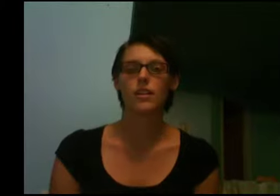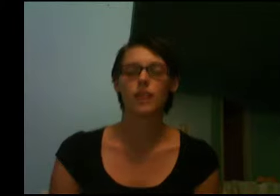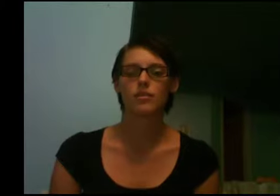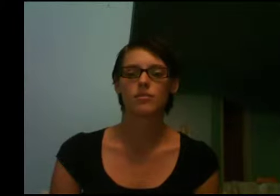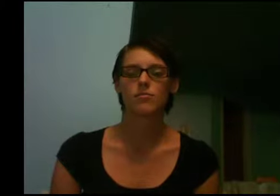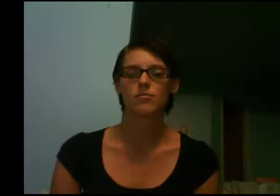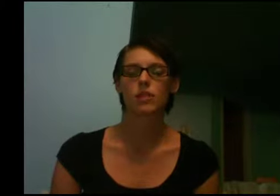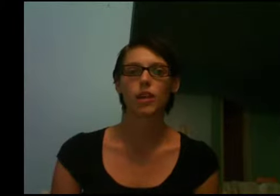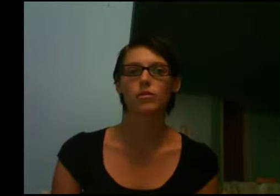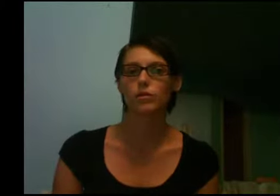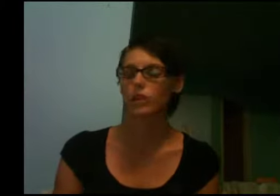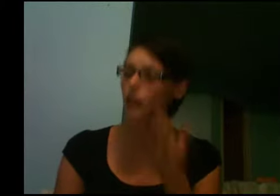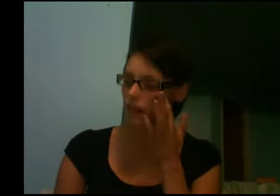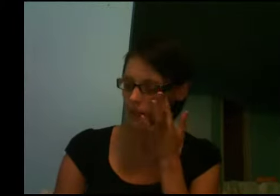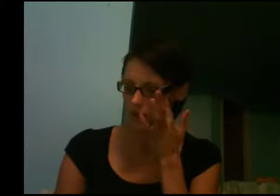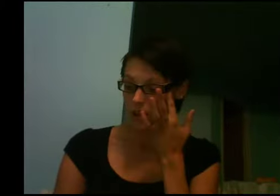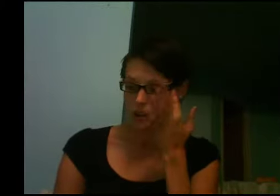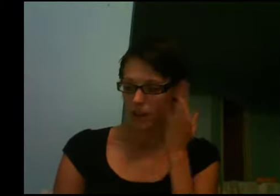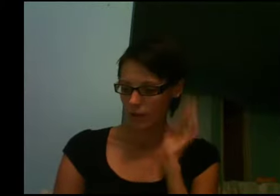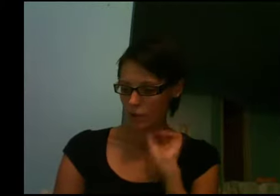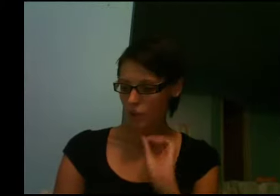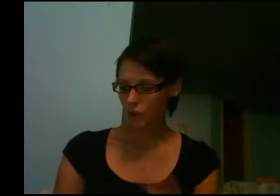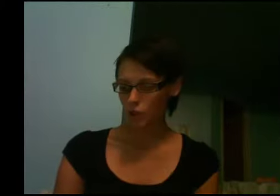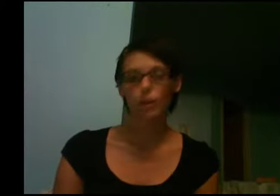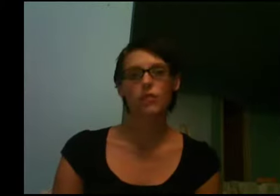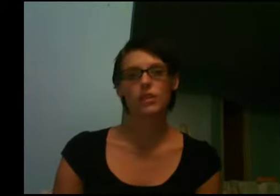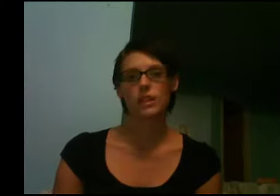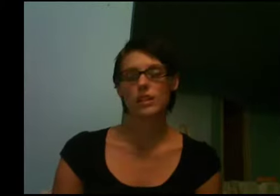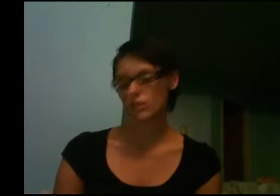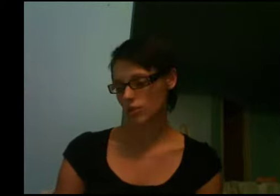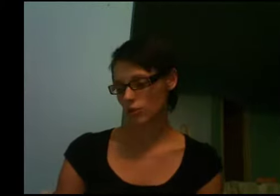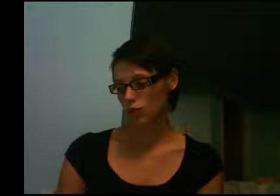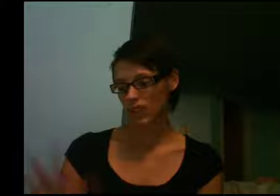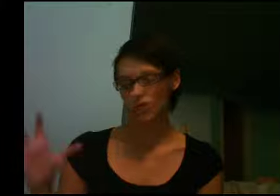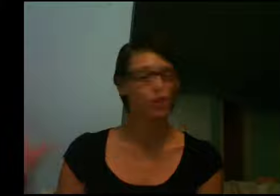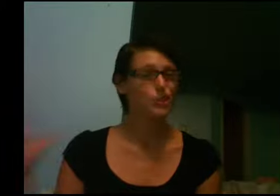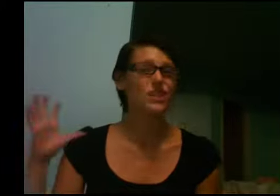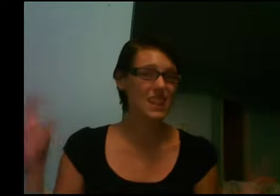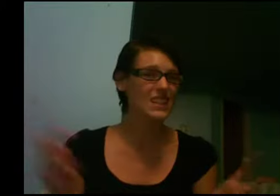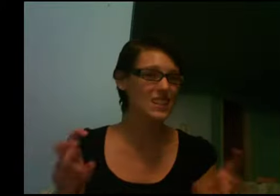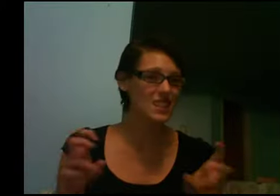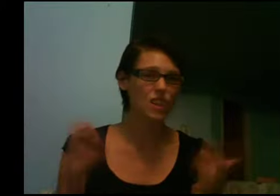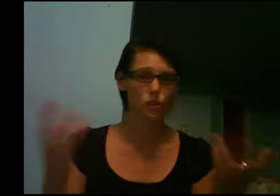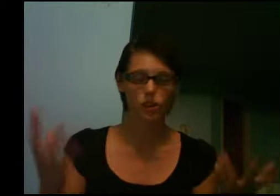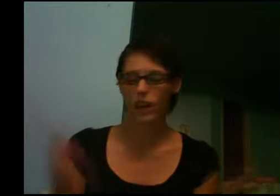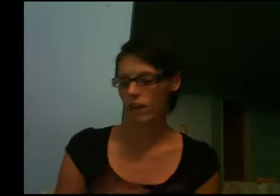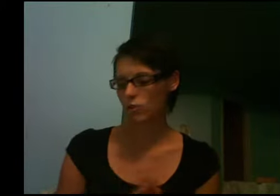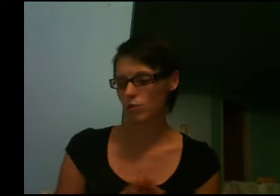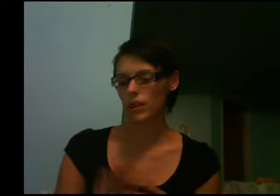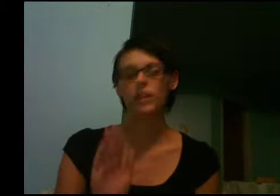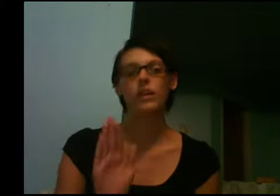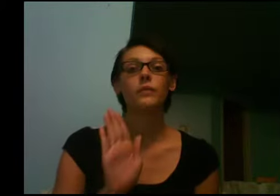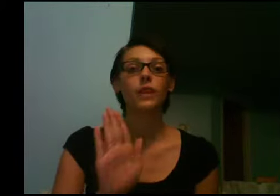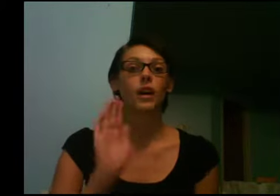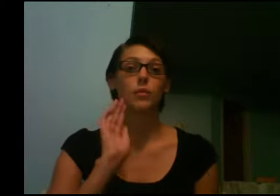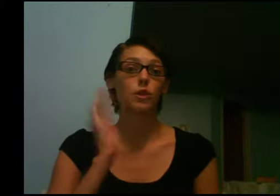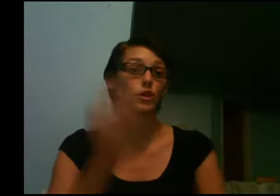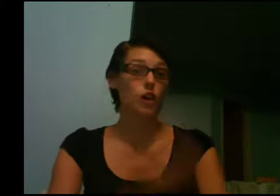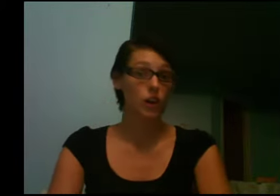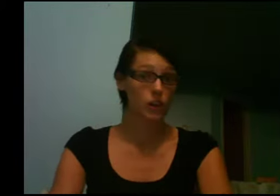love for her. So the first part of the sentence, really the first sentence that you're going to have would be, your daughter,